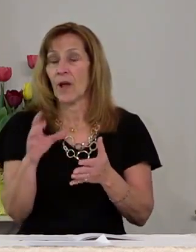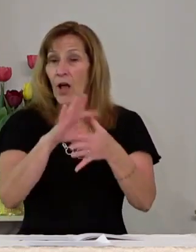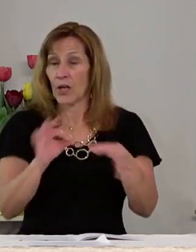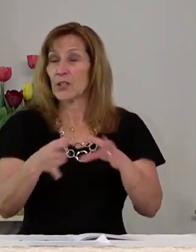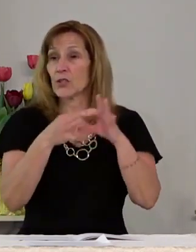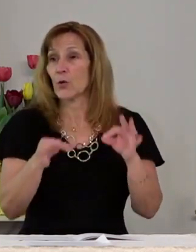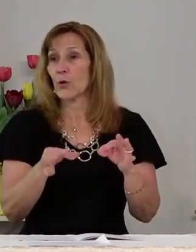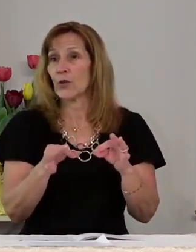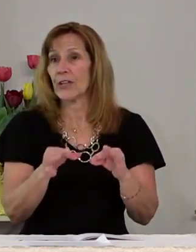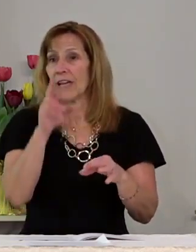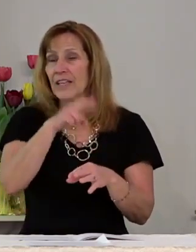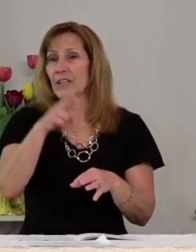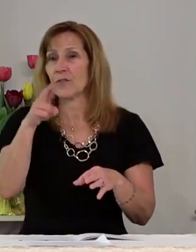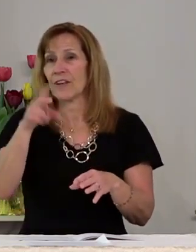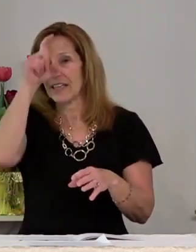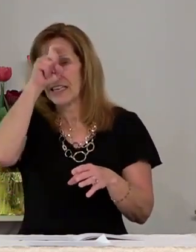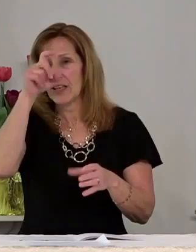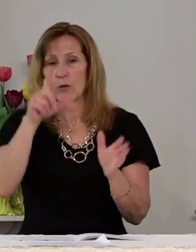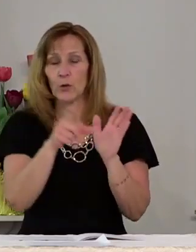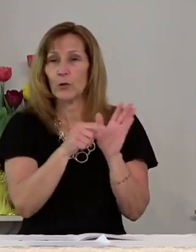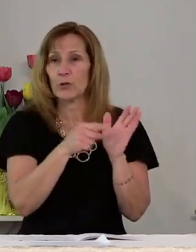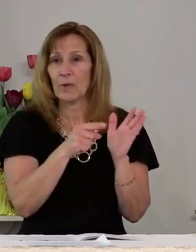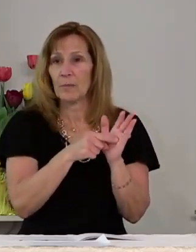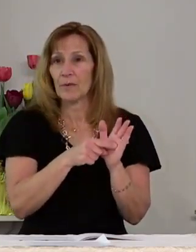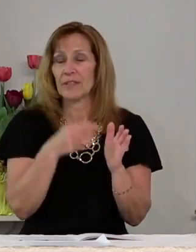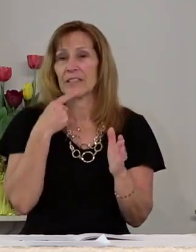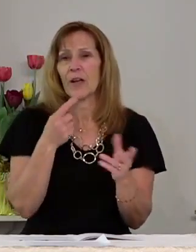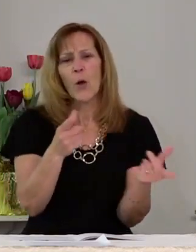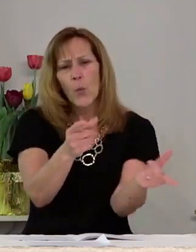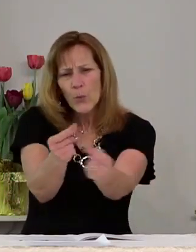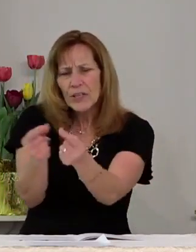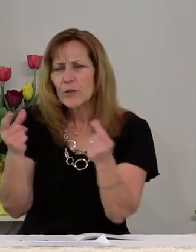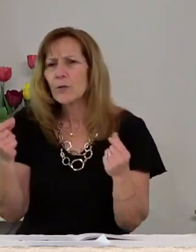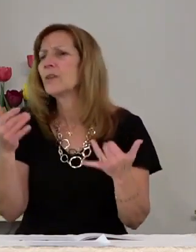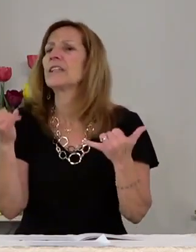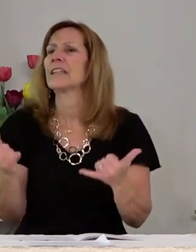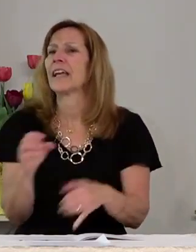showing what people said they would be doing on this Easter Sunday